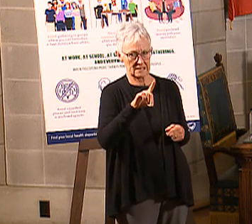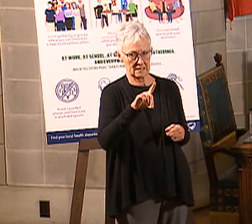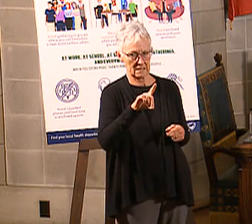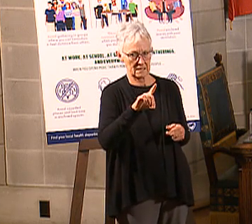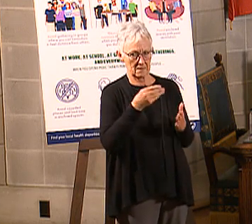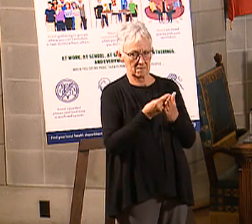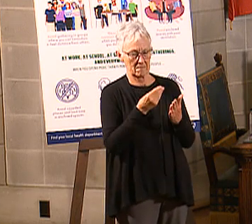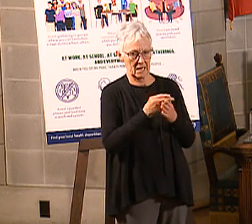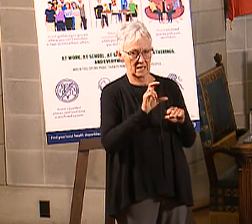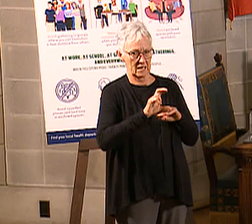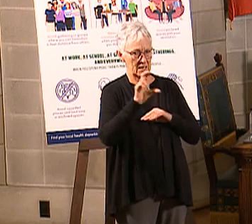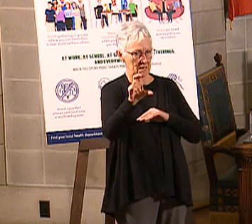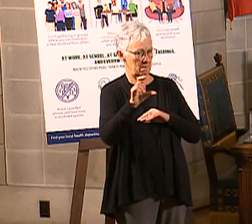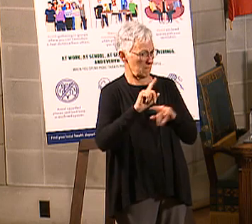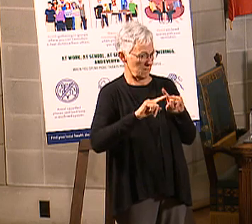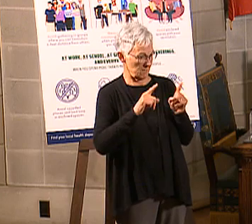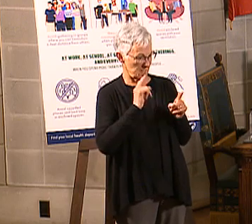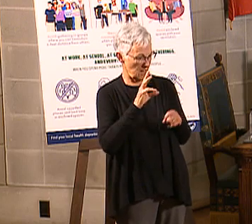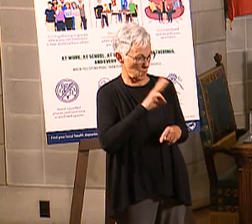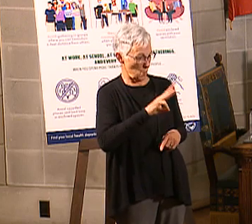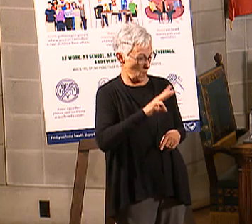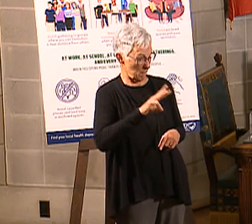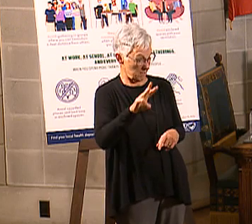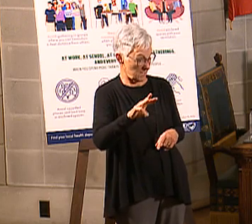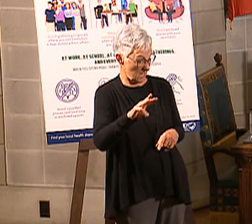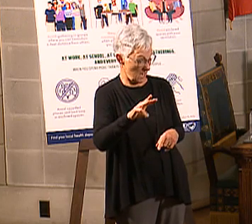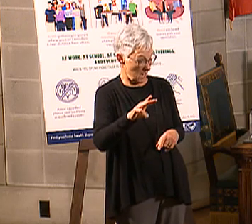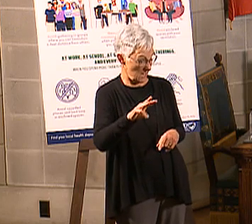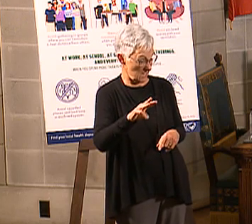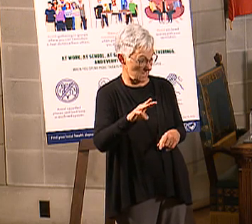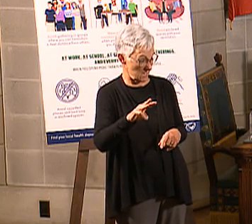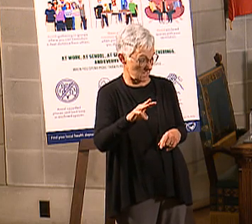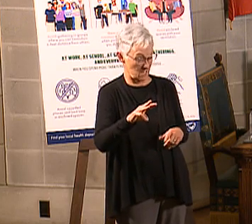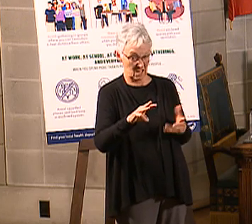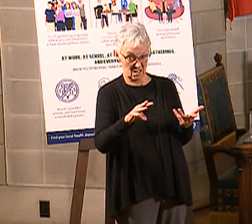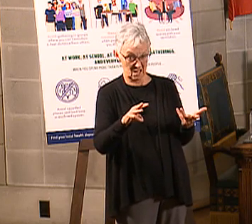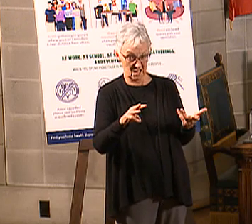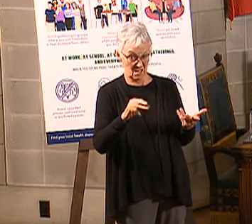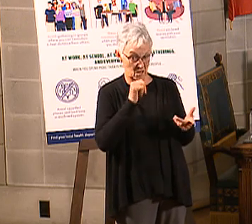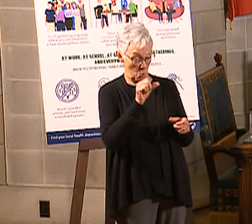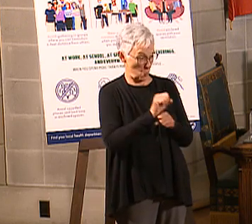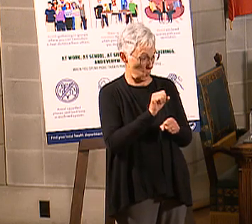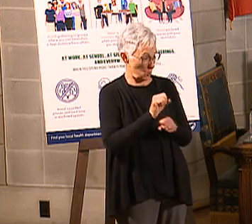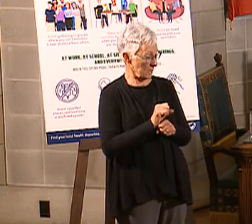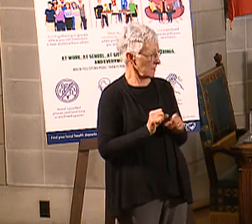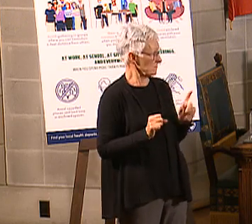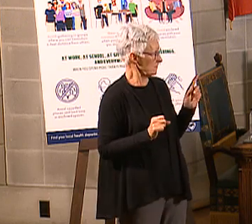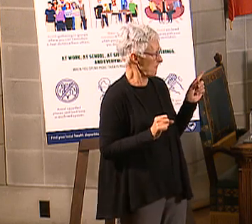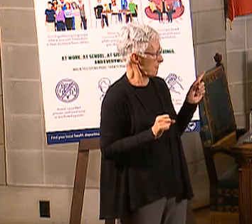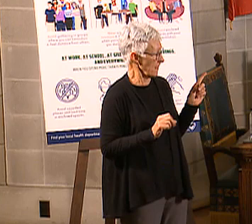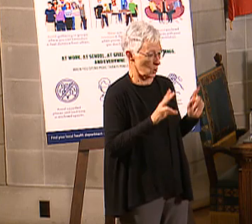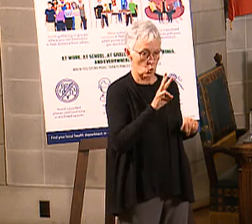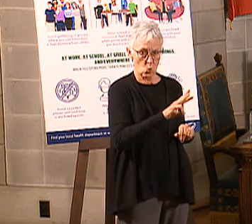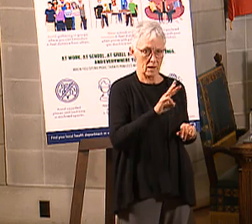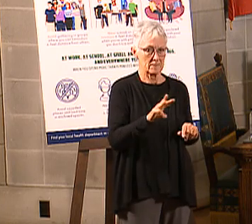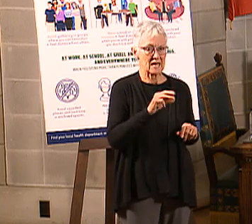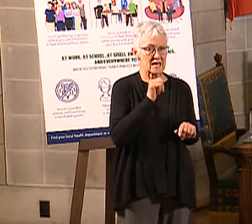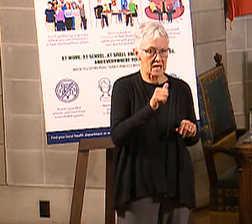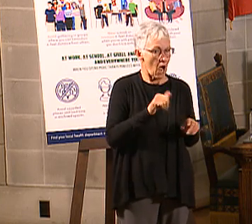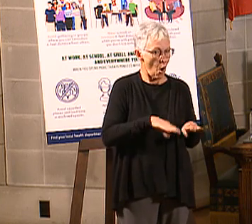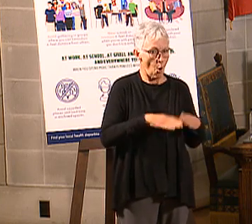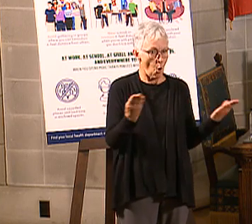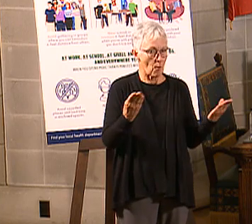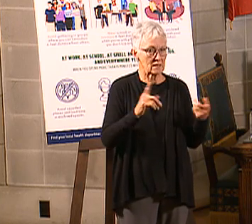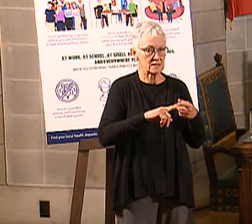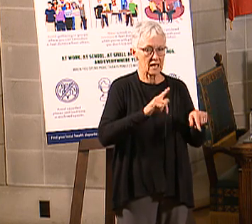Andrew said there's a bartender chomping at the bit to apply, and I'd remind him that the website will not be available until 10 a.m.